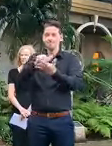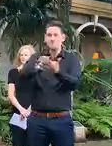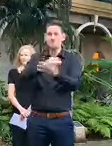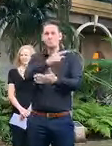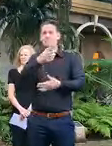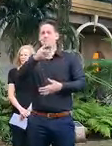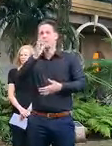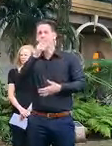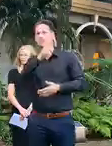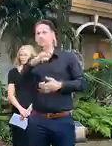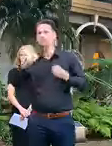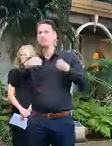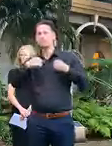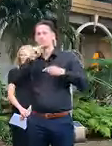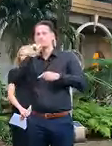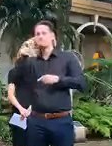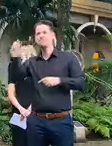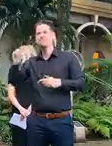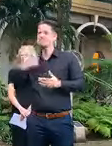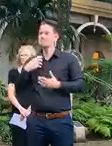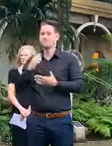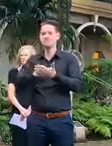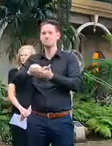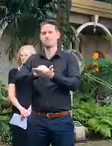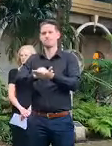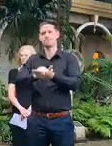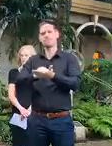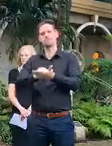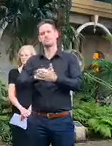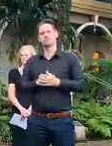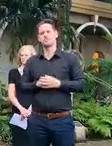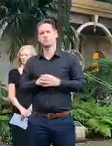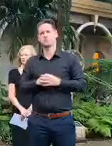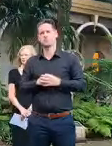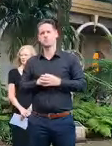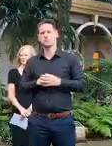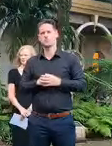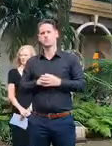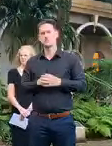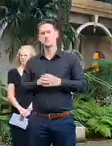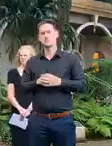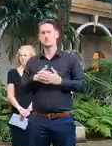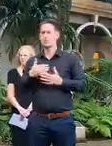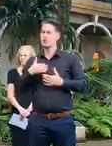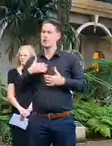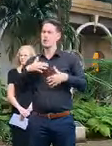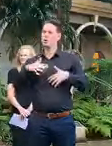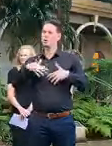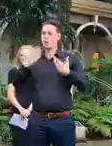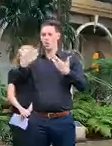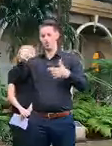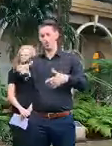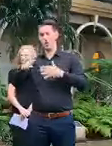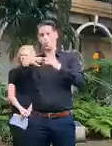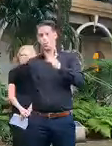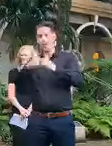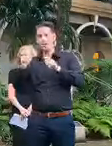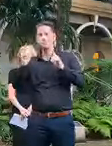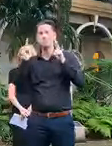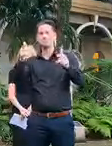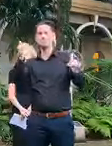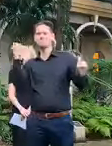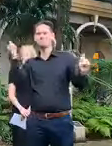the pubs out there right across the state, I don't want you to be having a big night out this weekend to anybody.